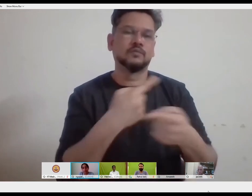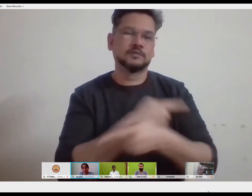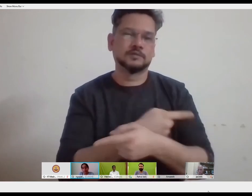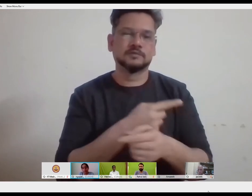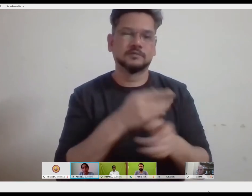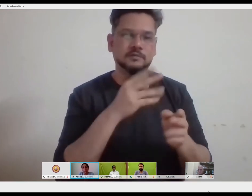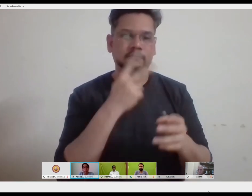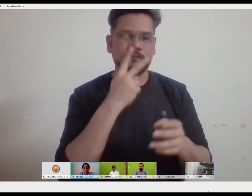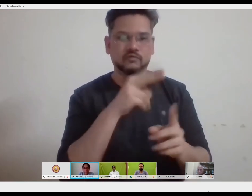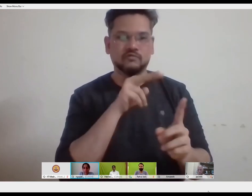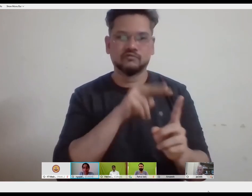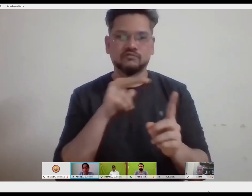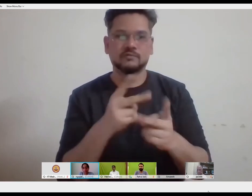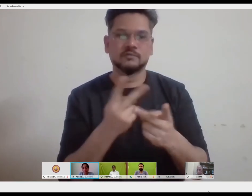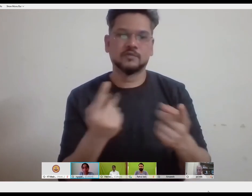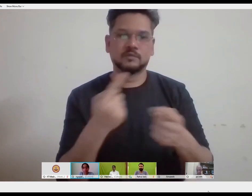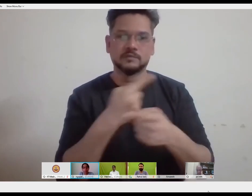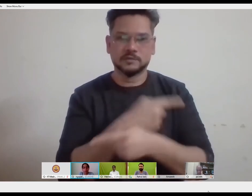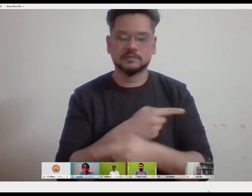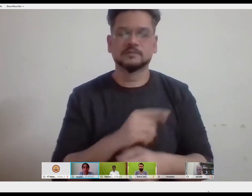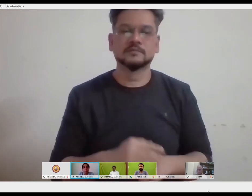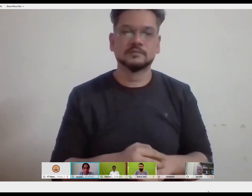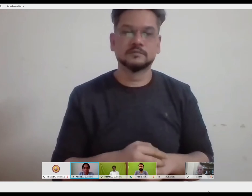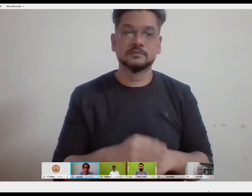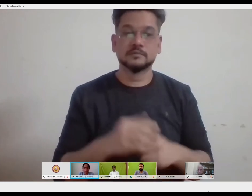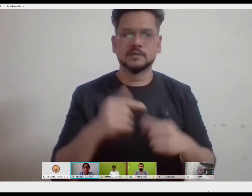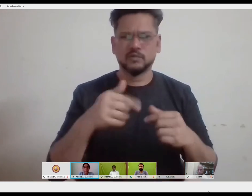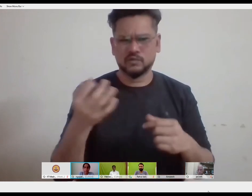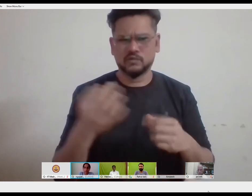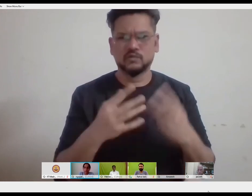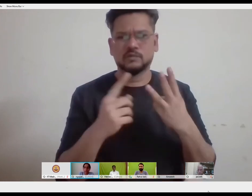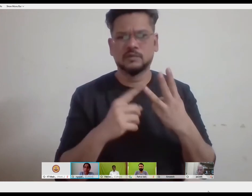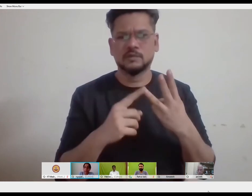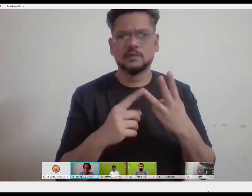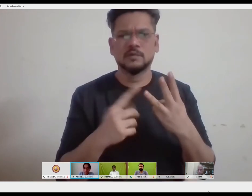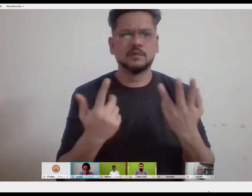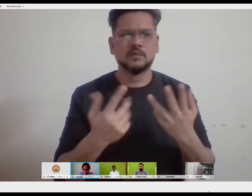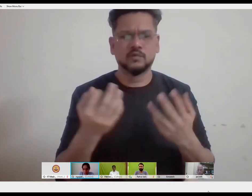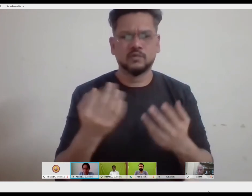the more recent model is the cultural and linguistic model.